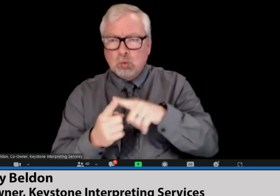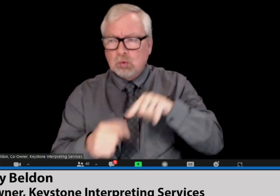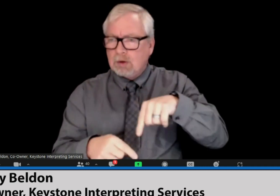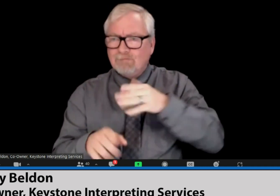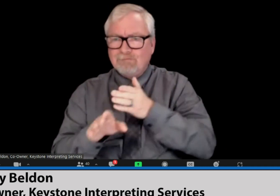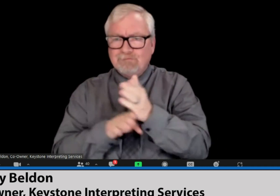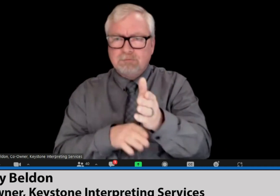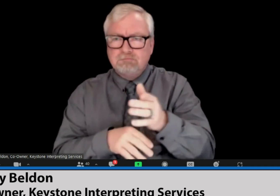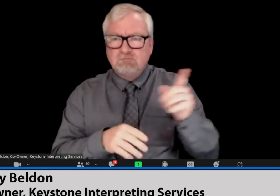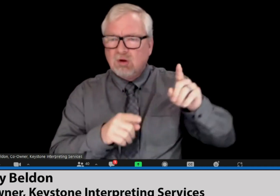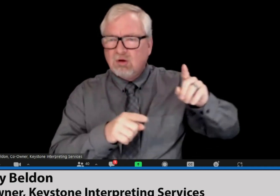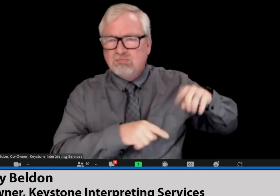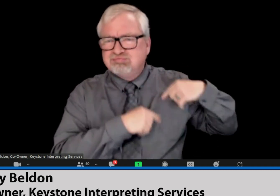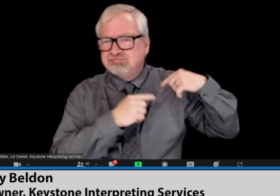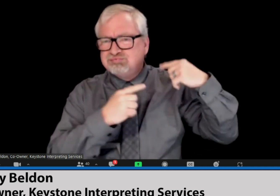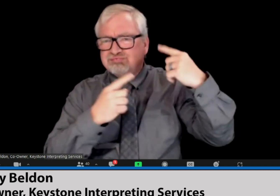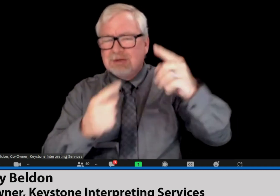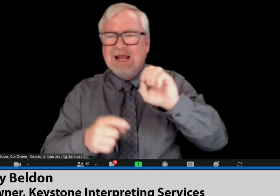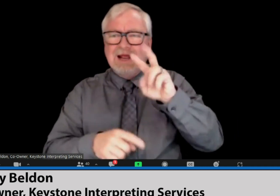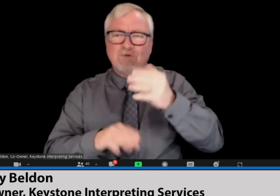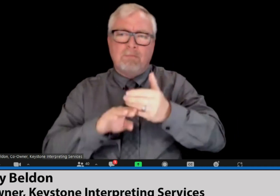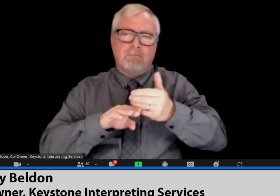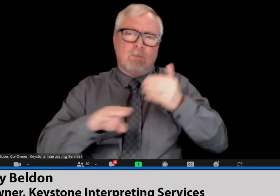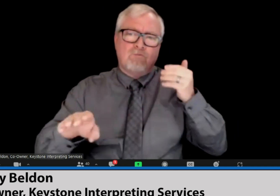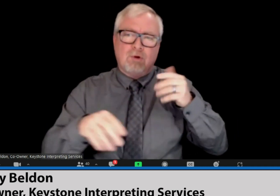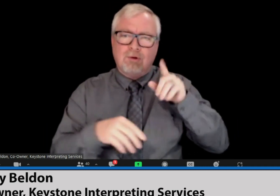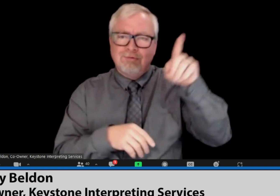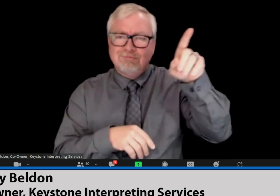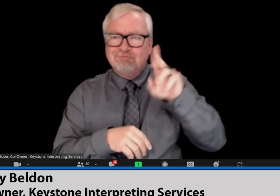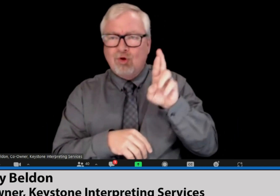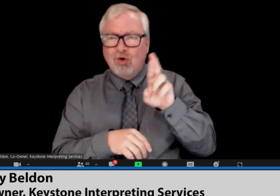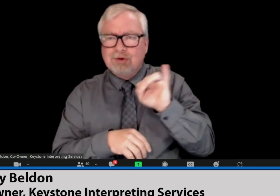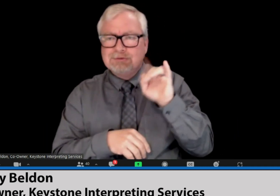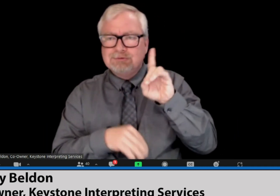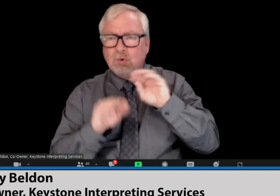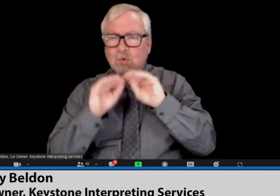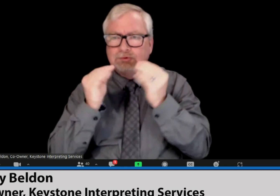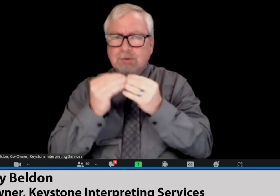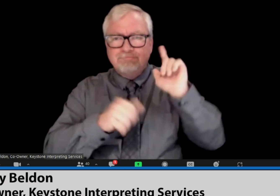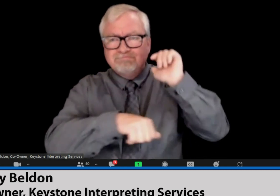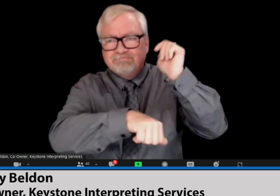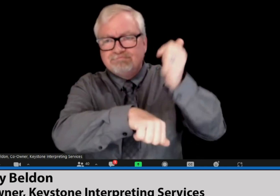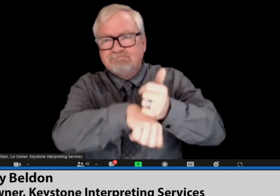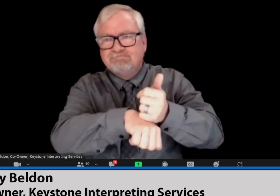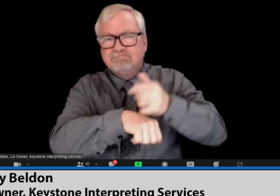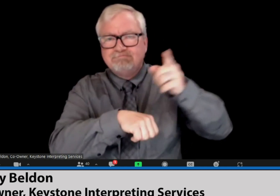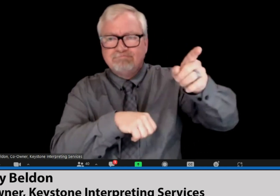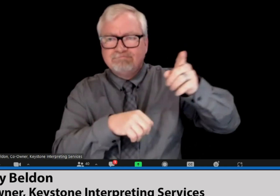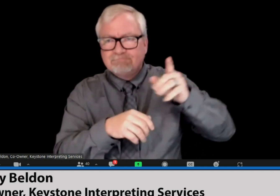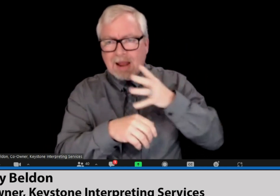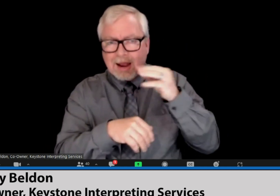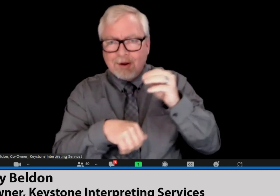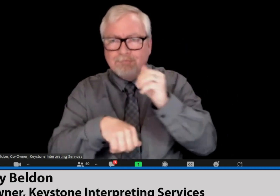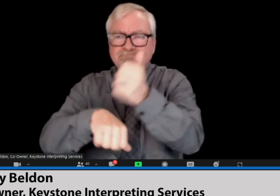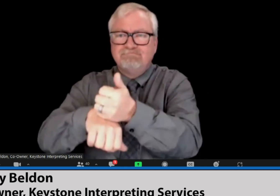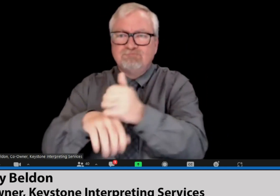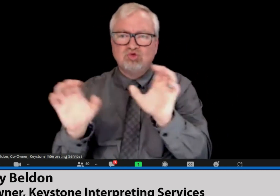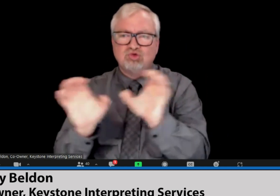CDI is not new to the field. It has a long history even before the RID, Registry of